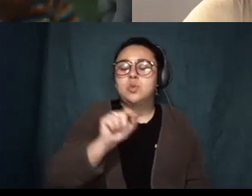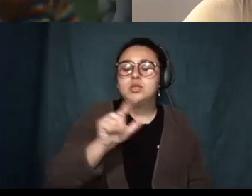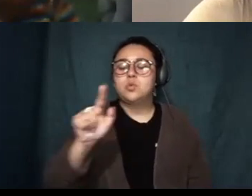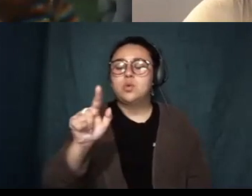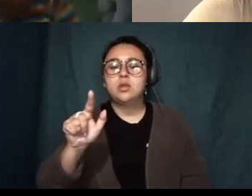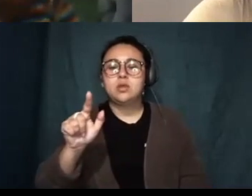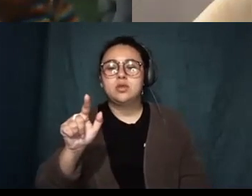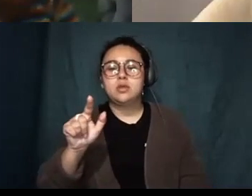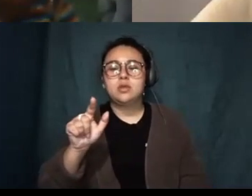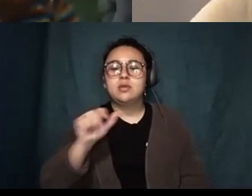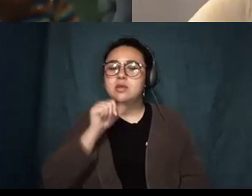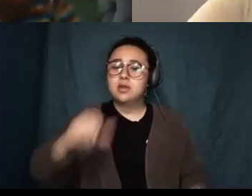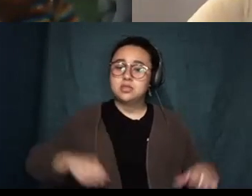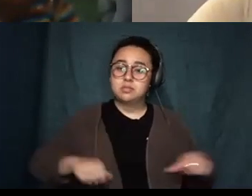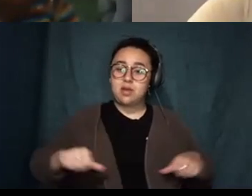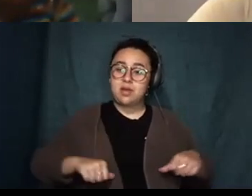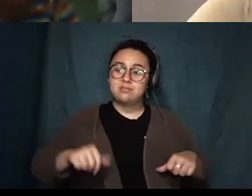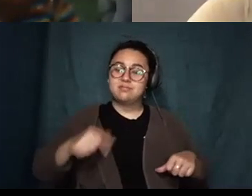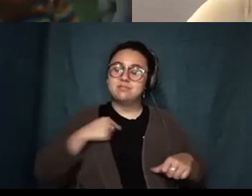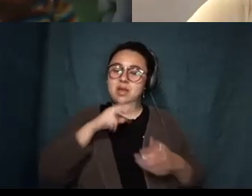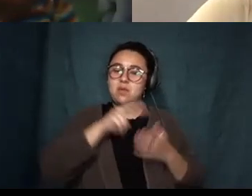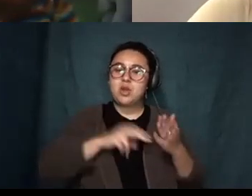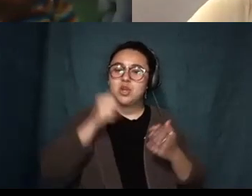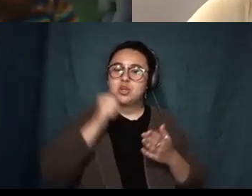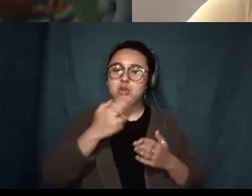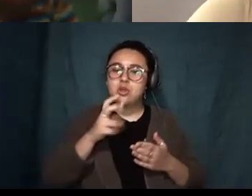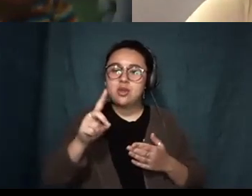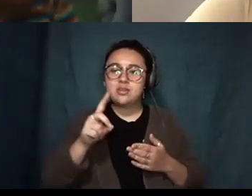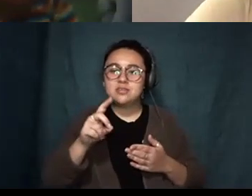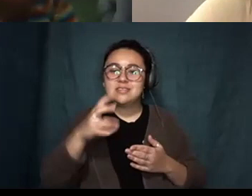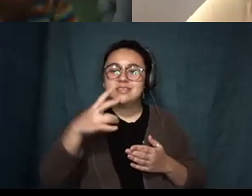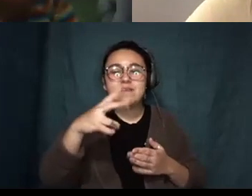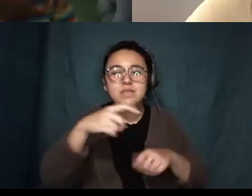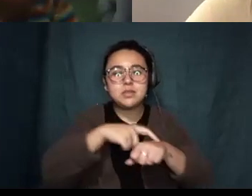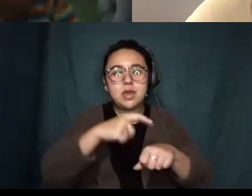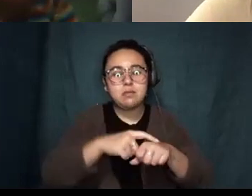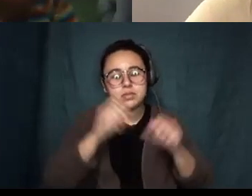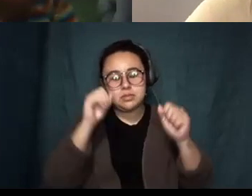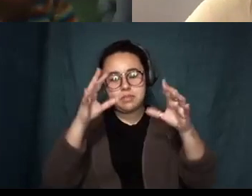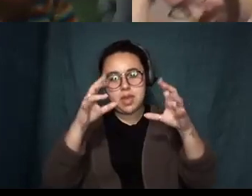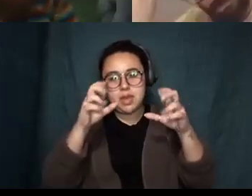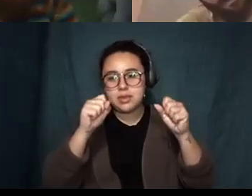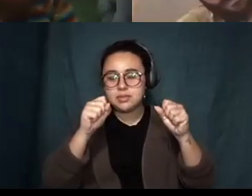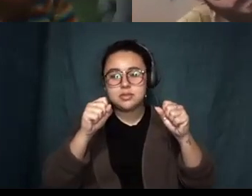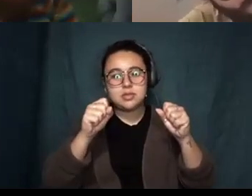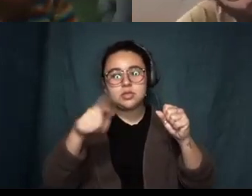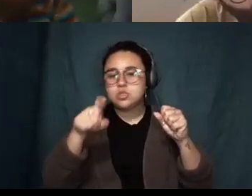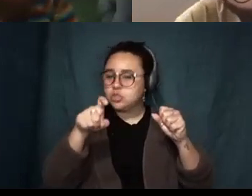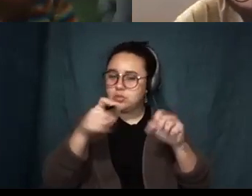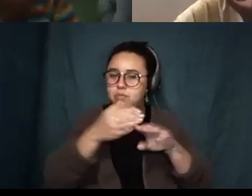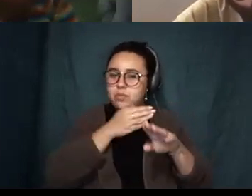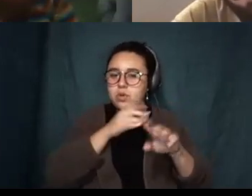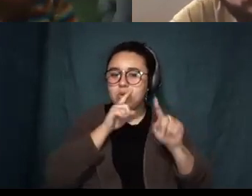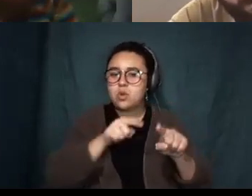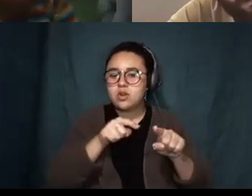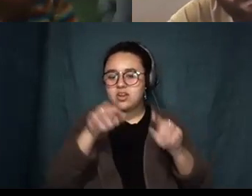girlhood 17 times uh it's phenomenal y'all get yourselves to pre-order uh it's in the link